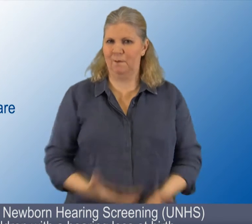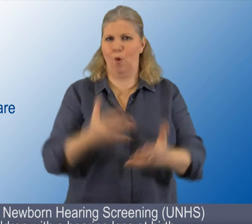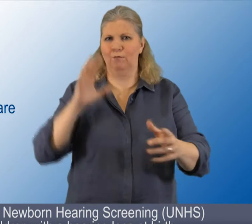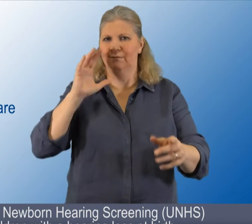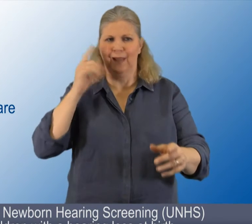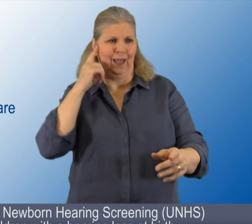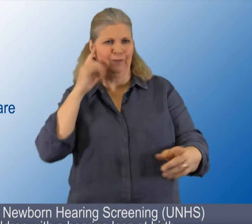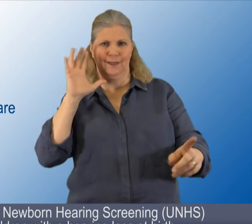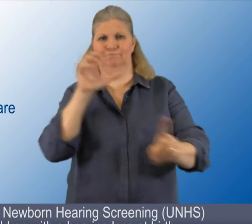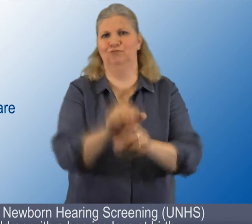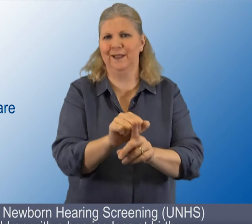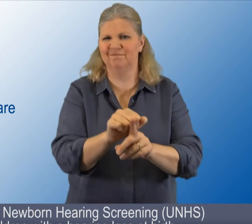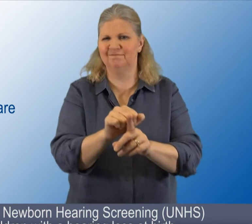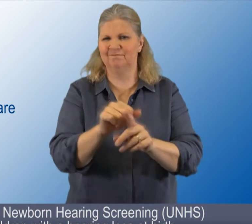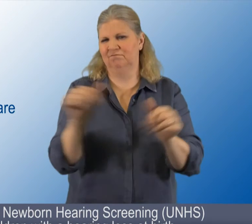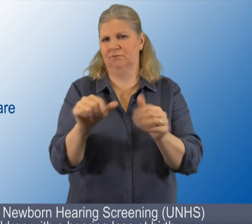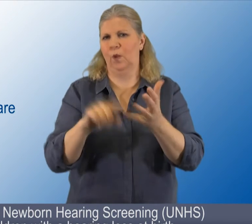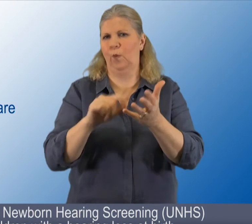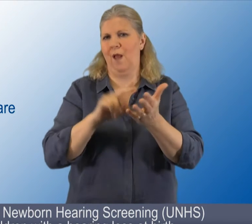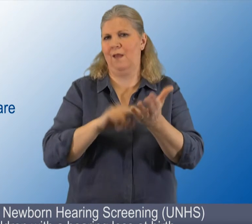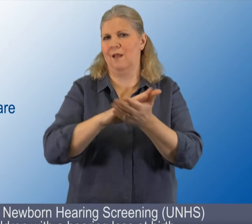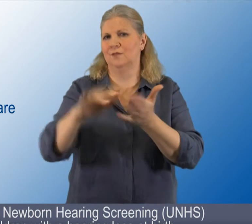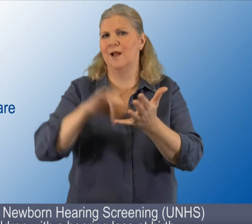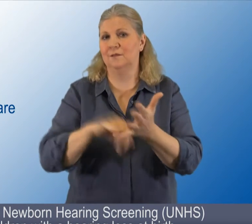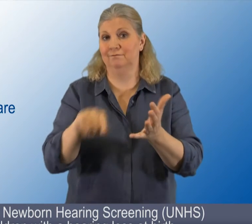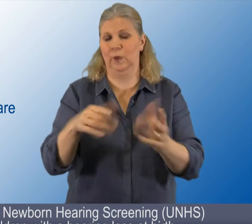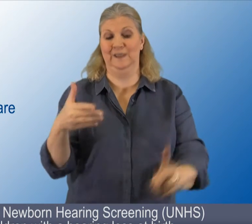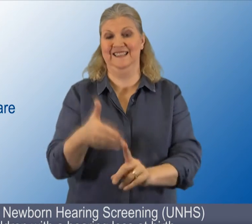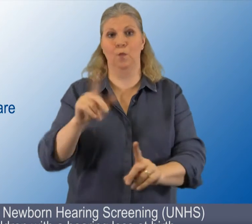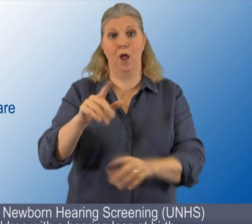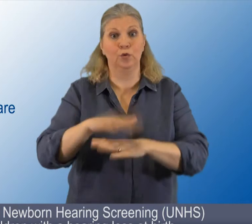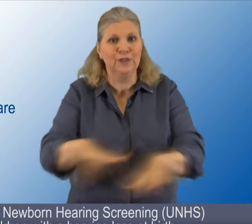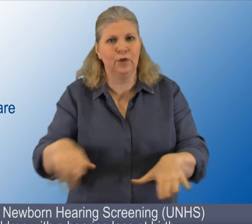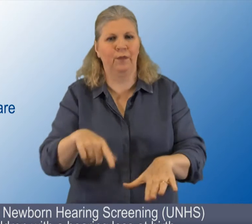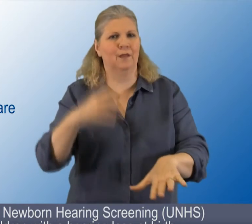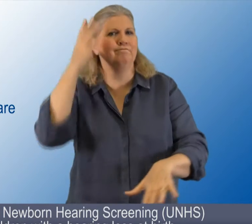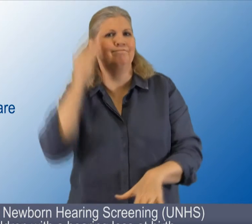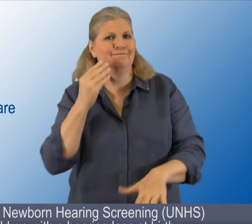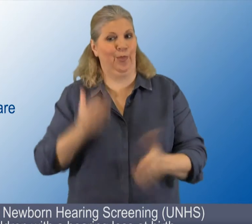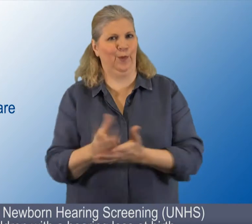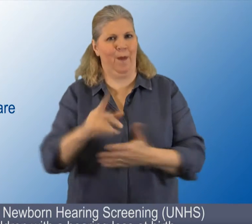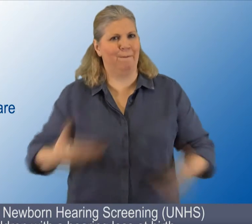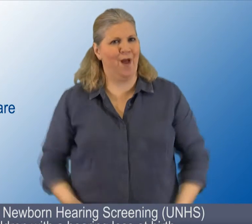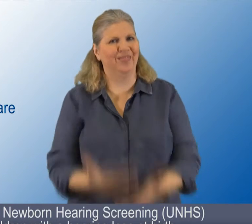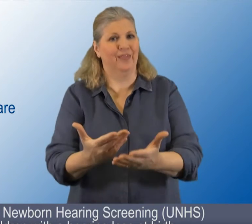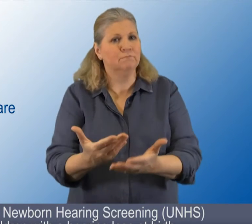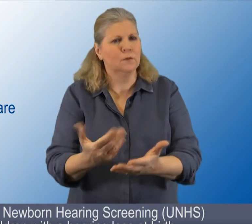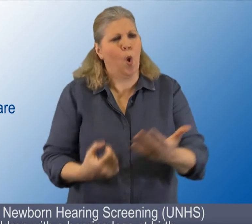Action. Universal Newborn Hearing Screening, UNHS. Identifies children with a hearing loss at birth and